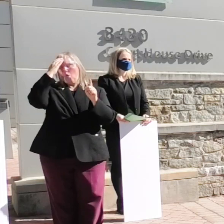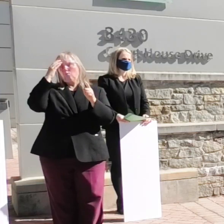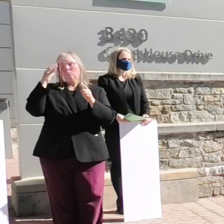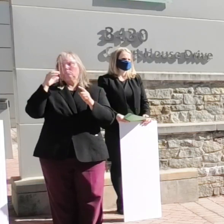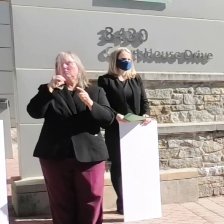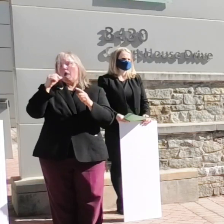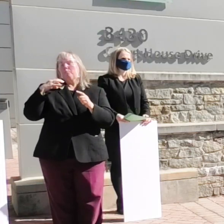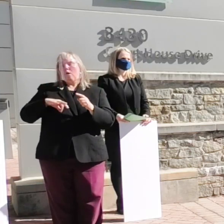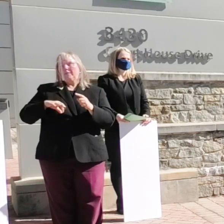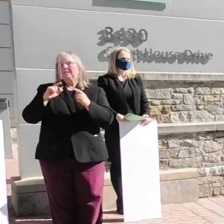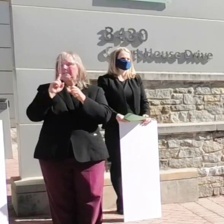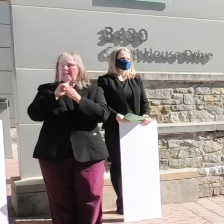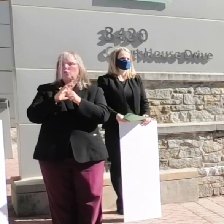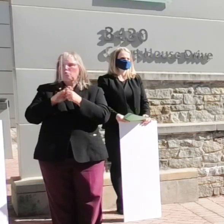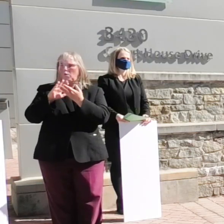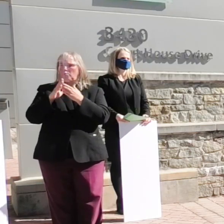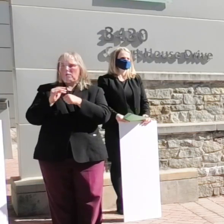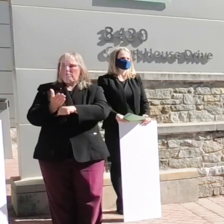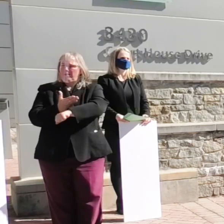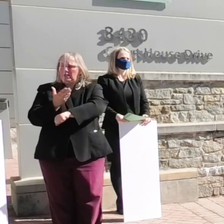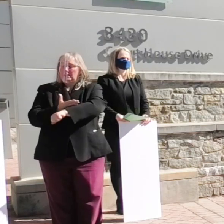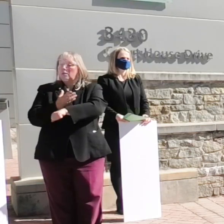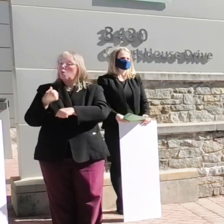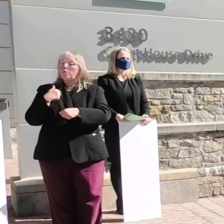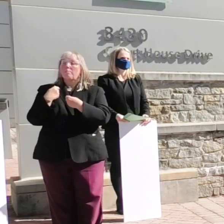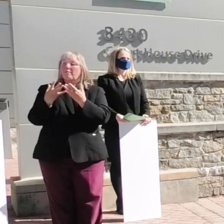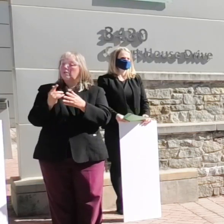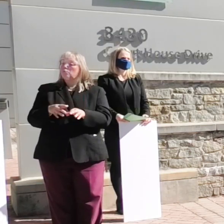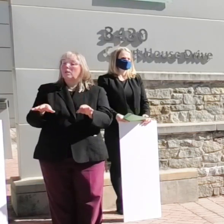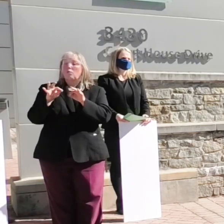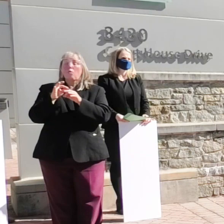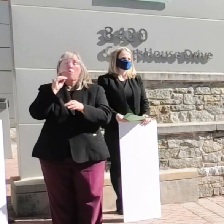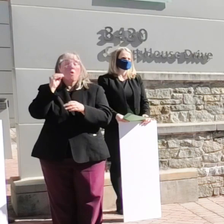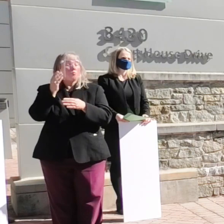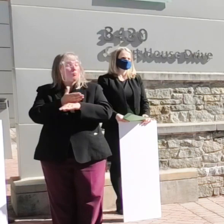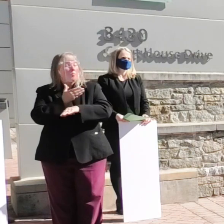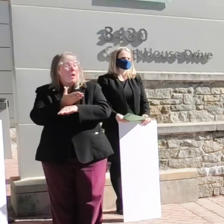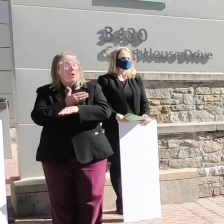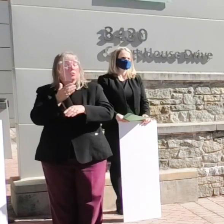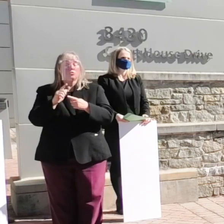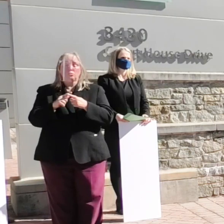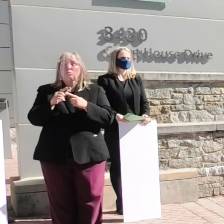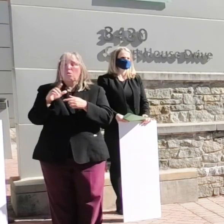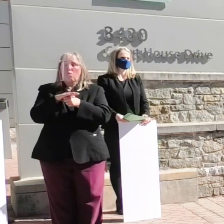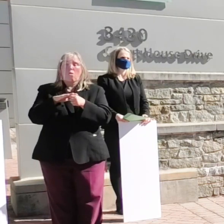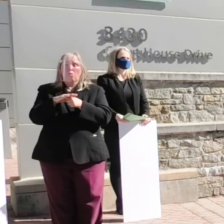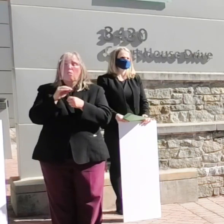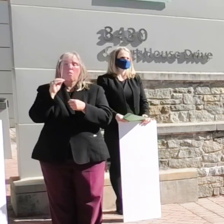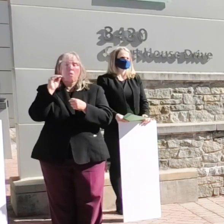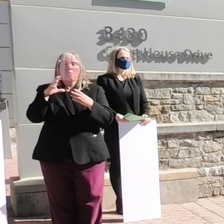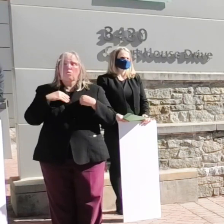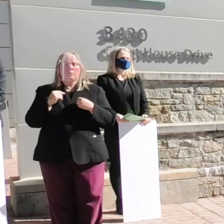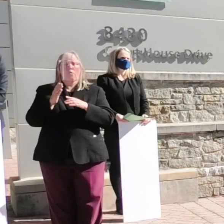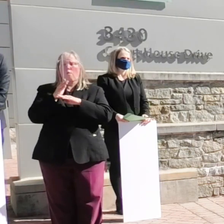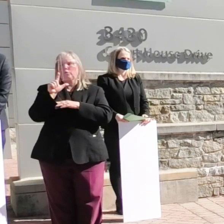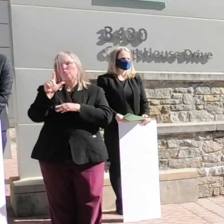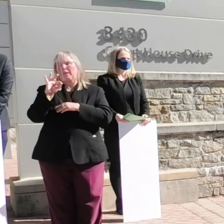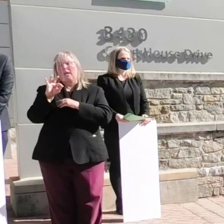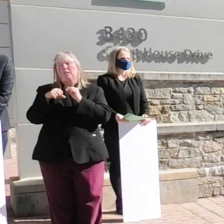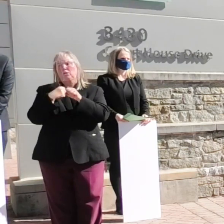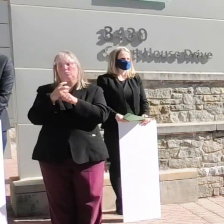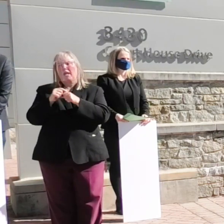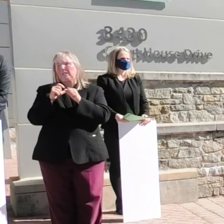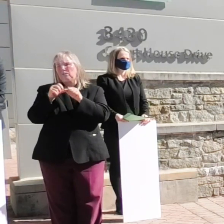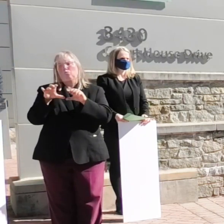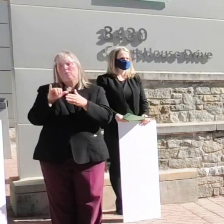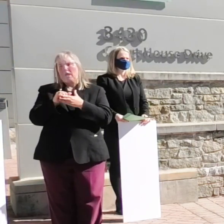revitalization we have provided critical home repairs to low-income homeowners for over 29 years and continue to do so